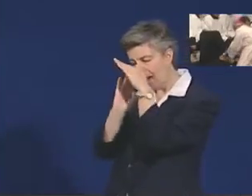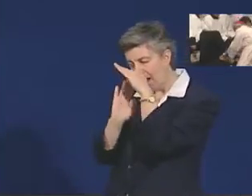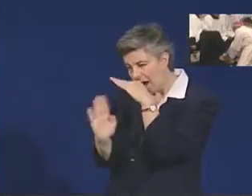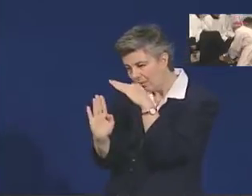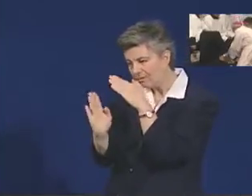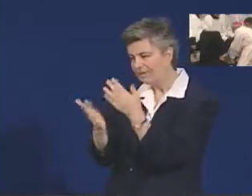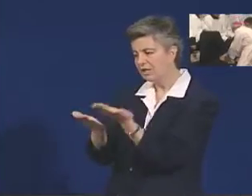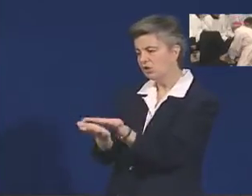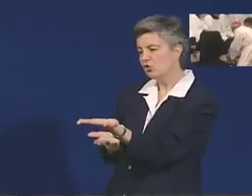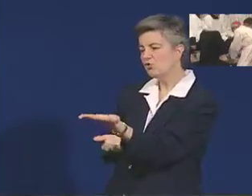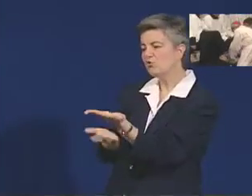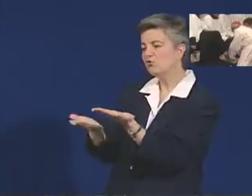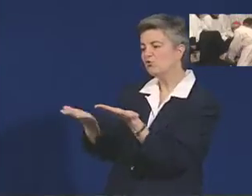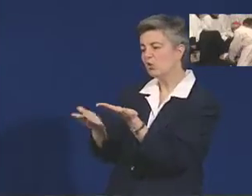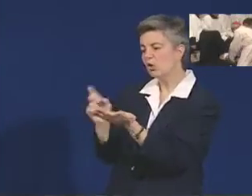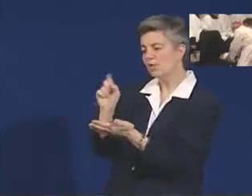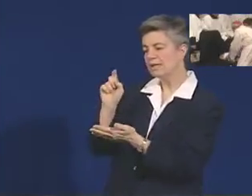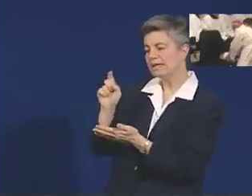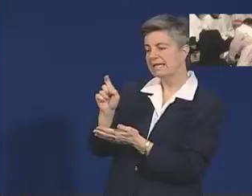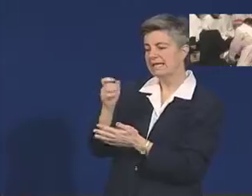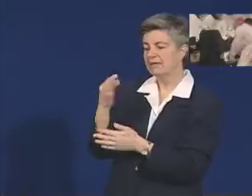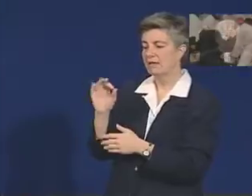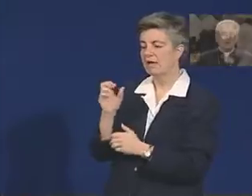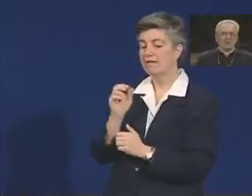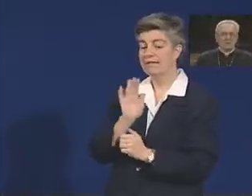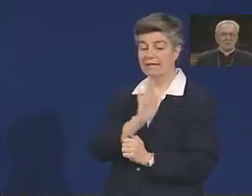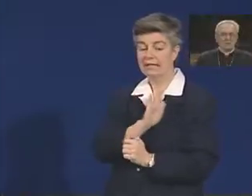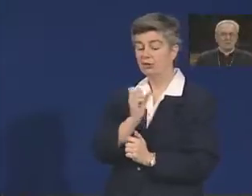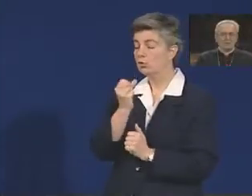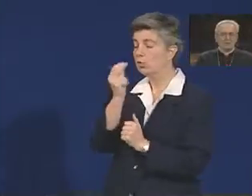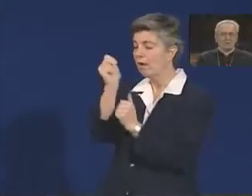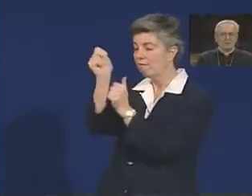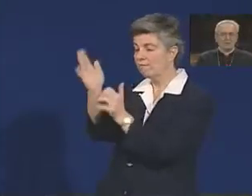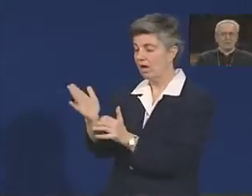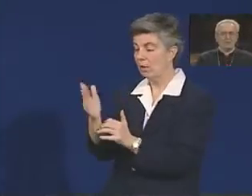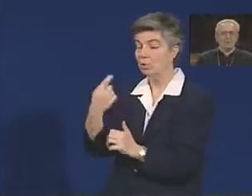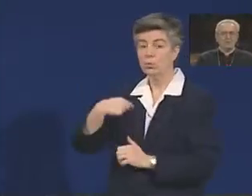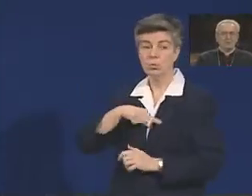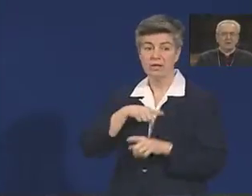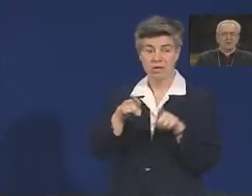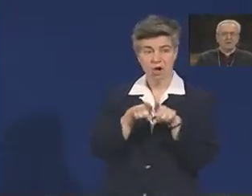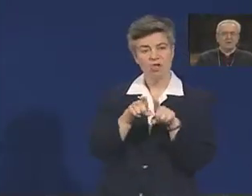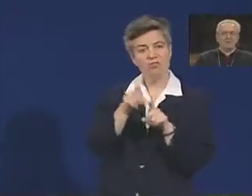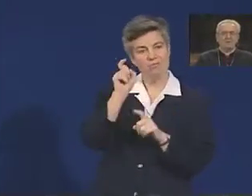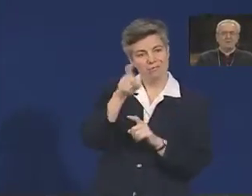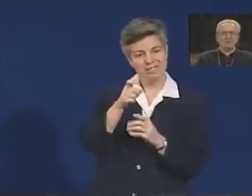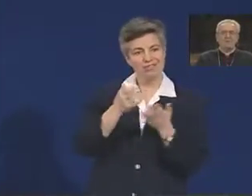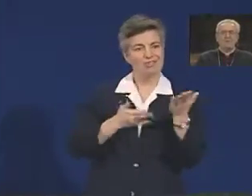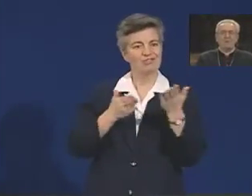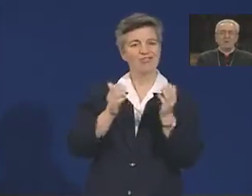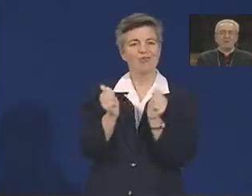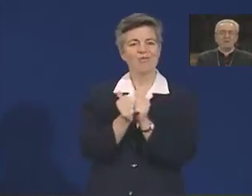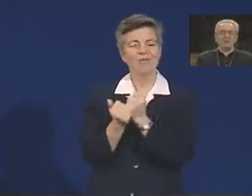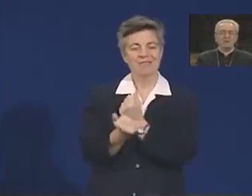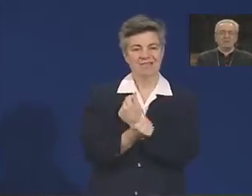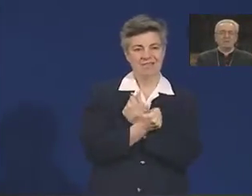serve the needs of our brothers and sisters. Like Jesus, we serve out of love for the one being served.